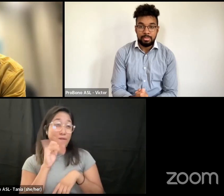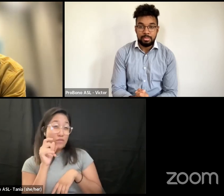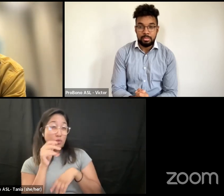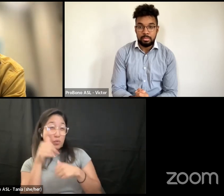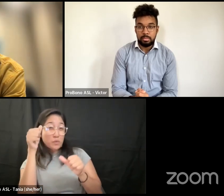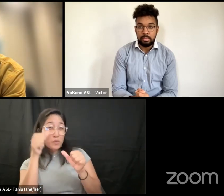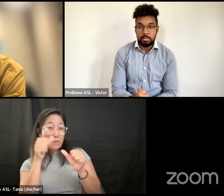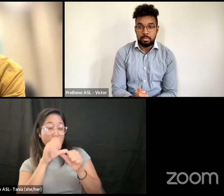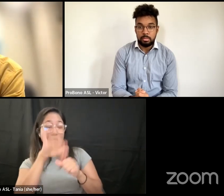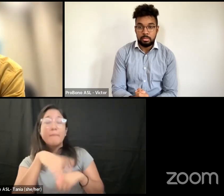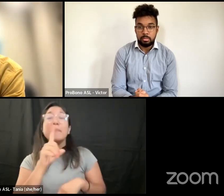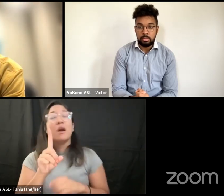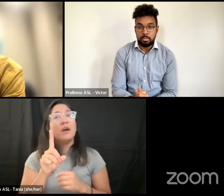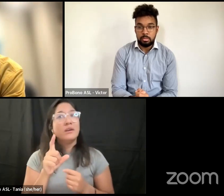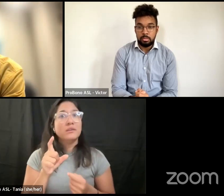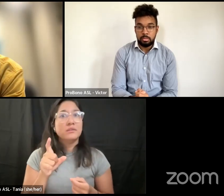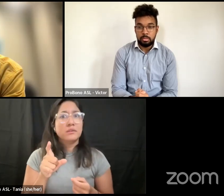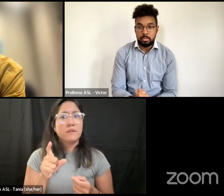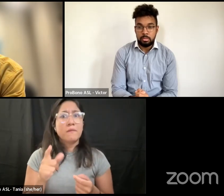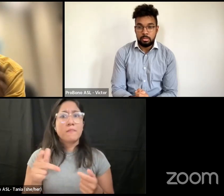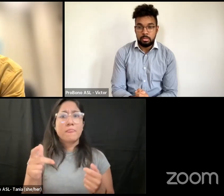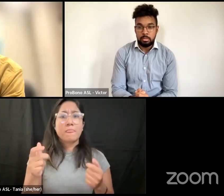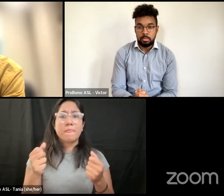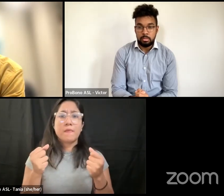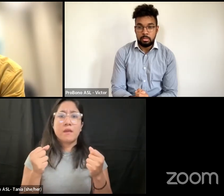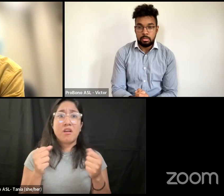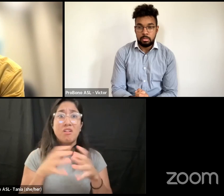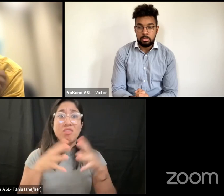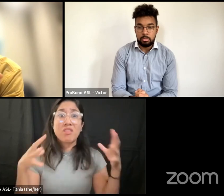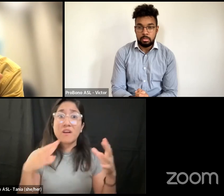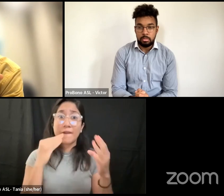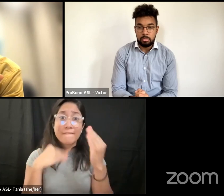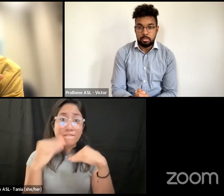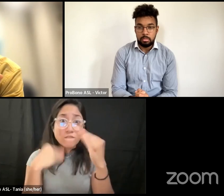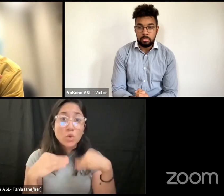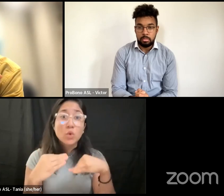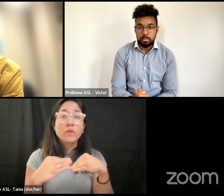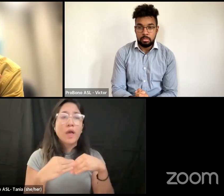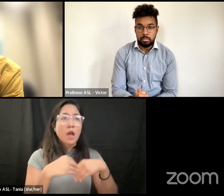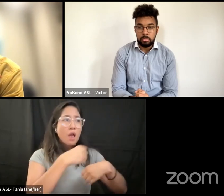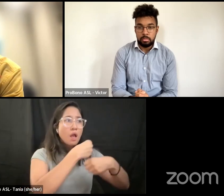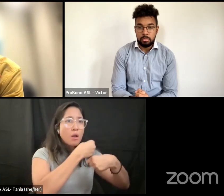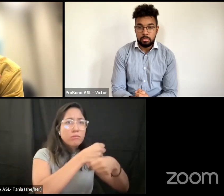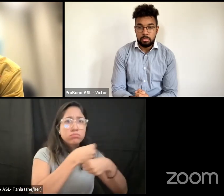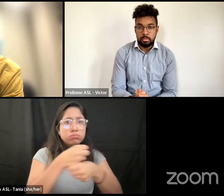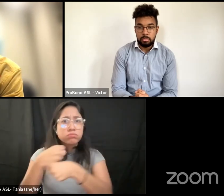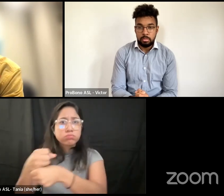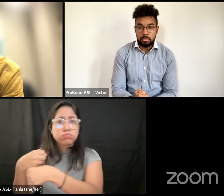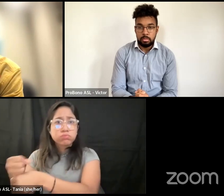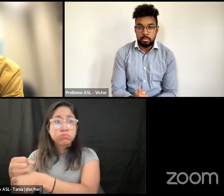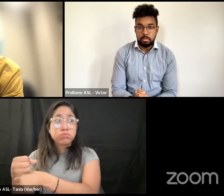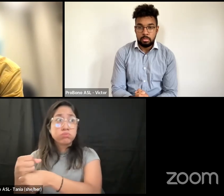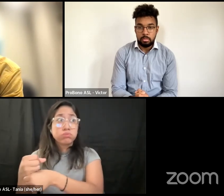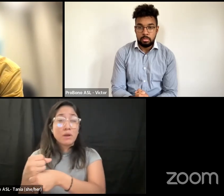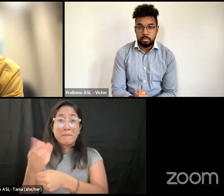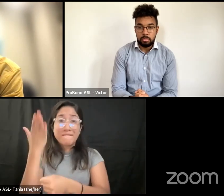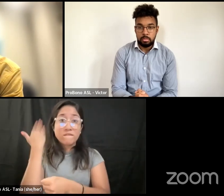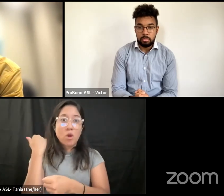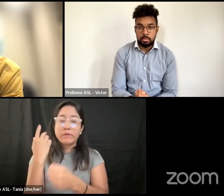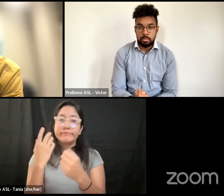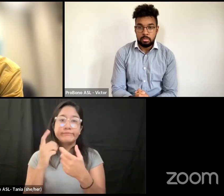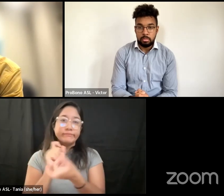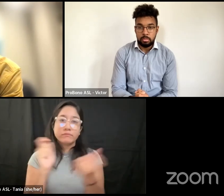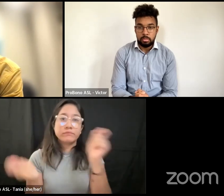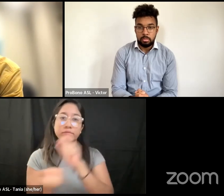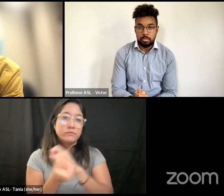you've had where a lot of the food that we were producing before has totally changed the produce that